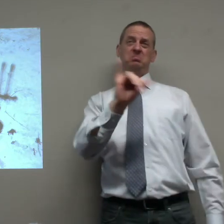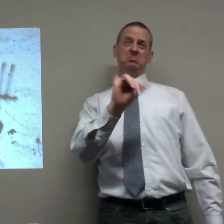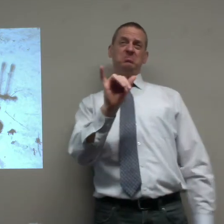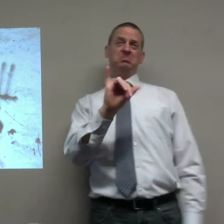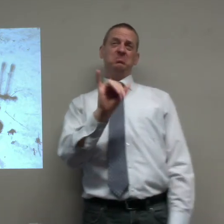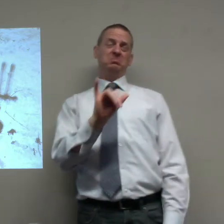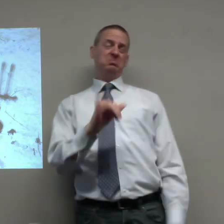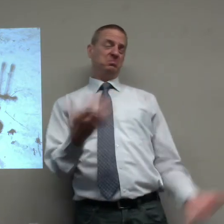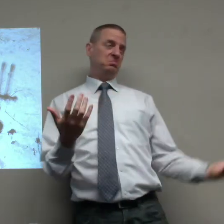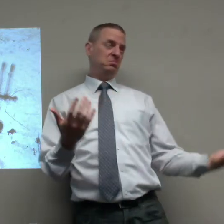Christians.